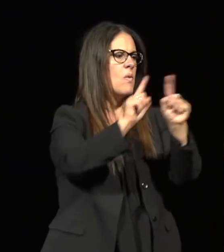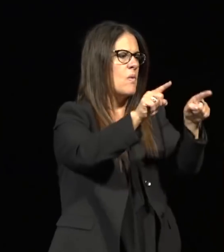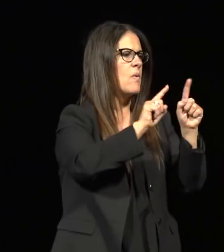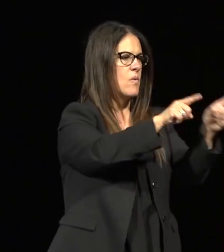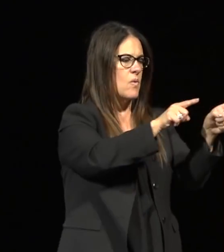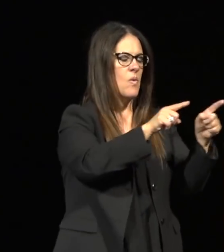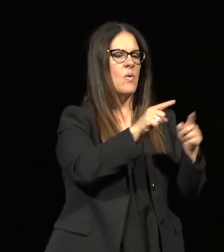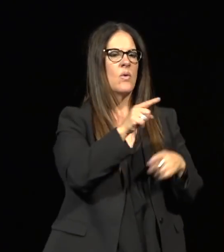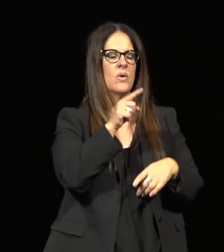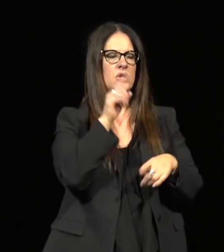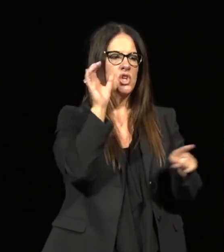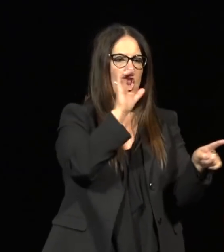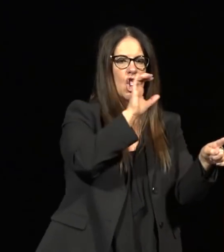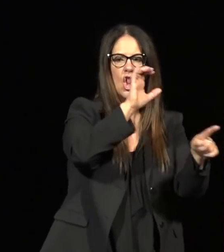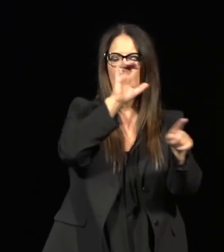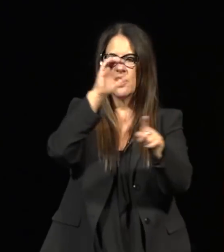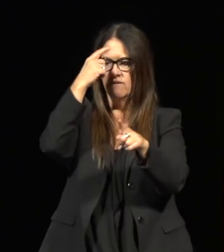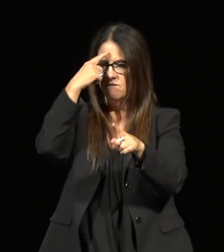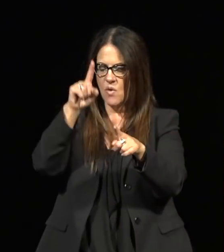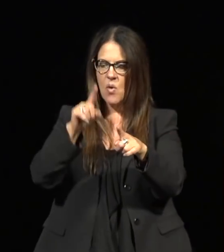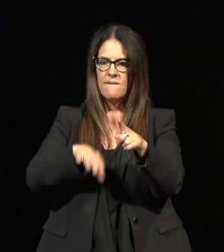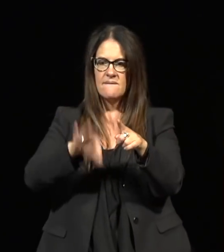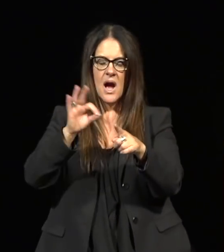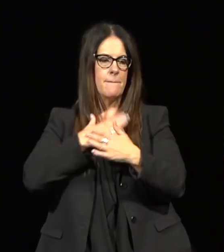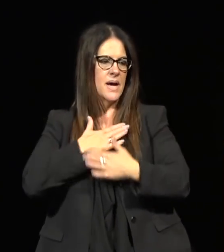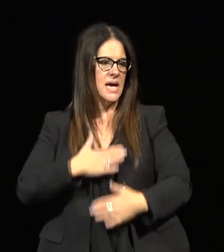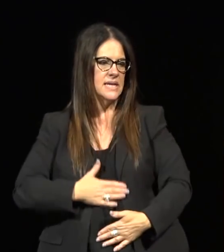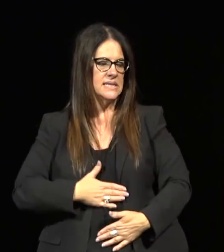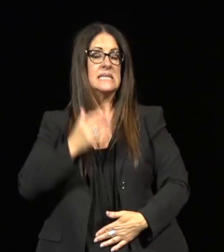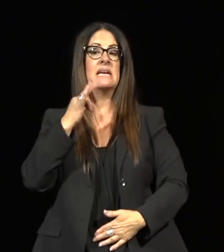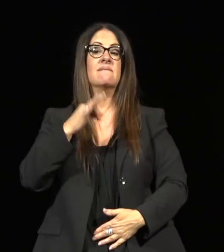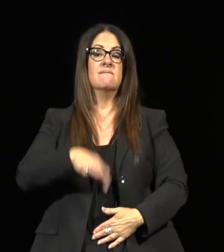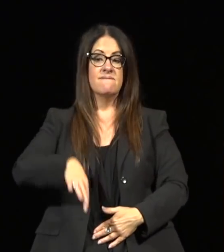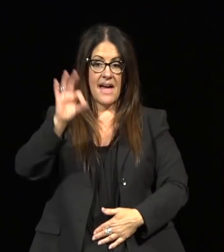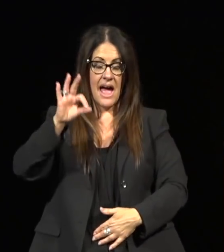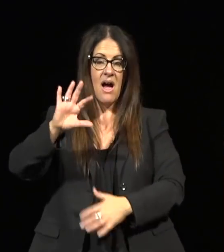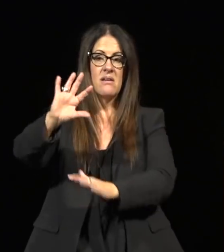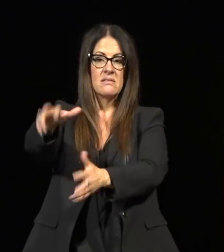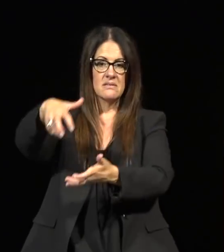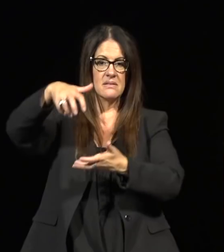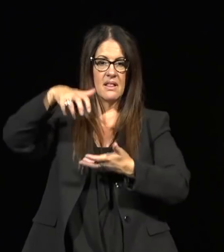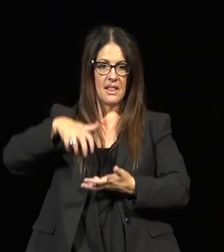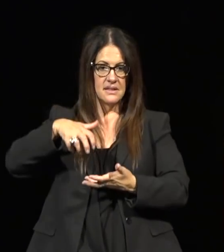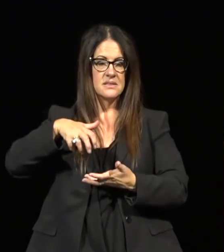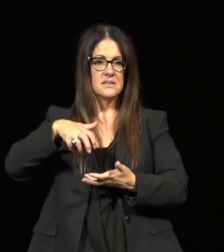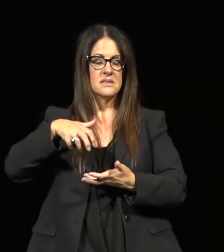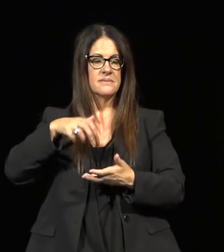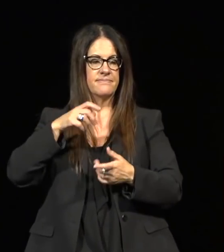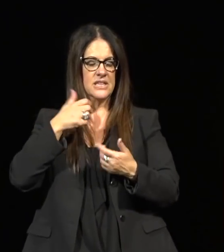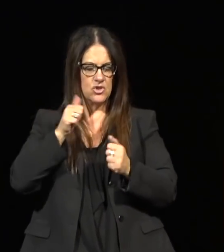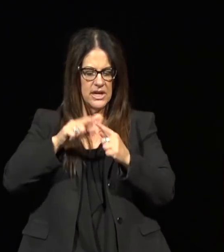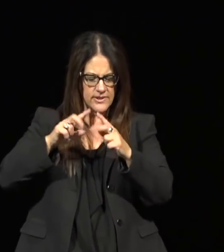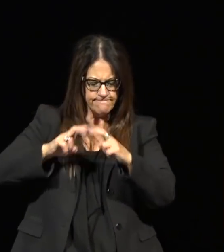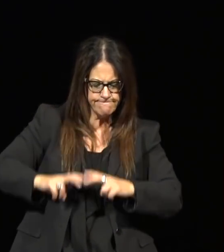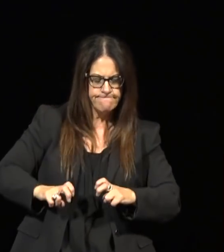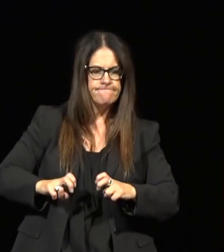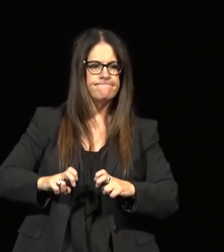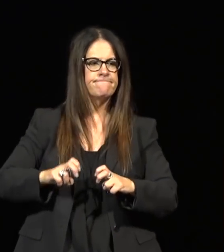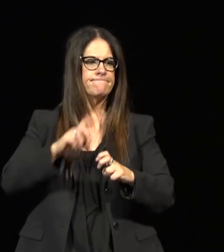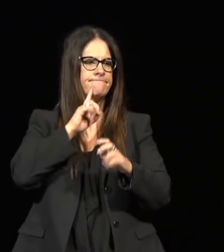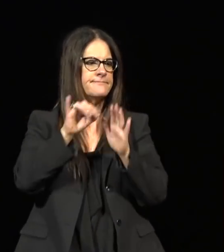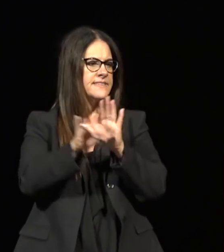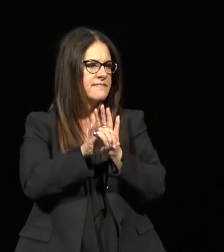human remains. When we identify that those remains are recovered,